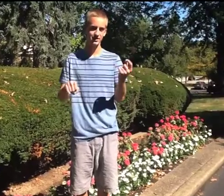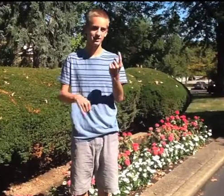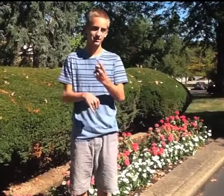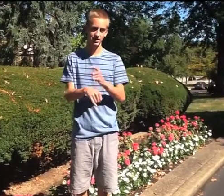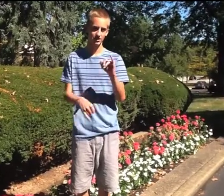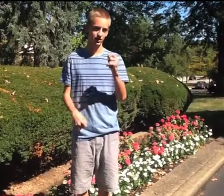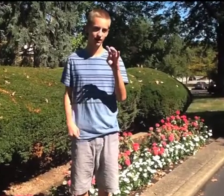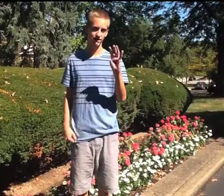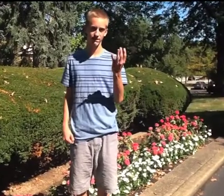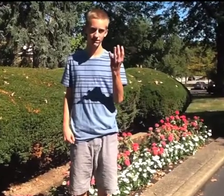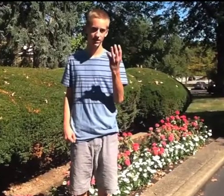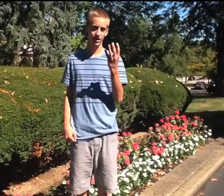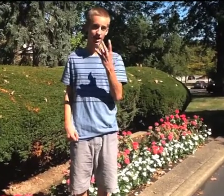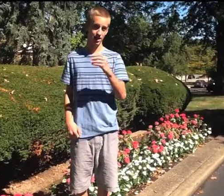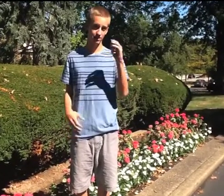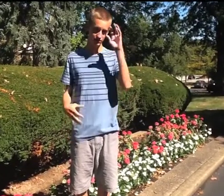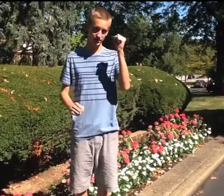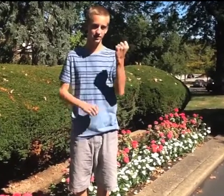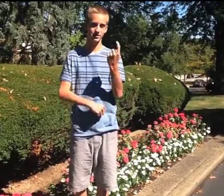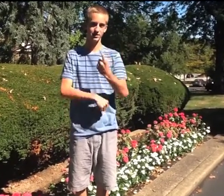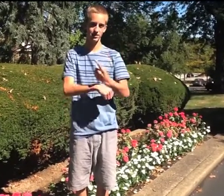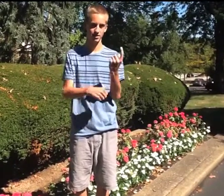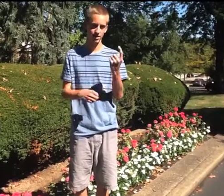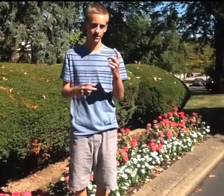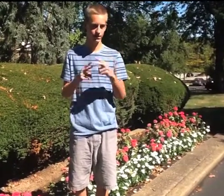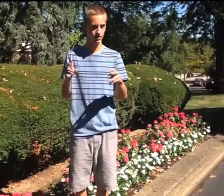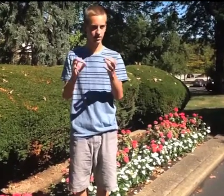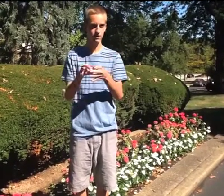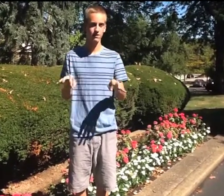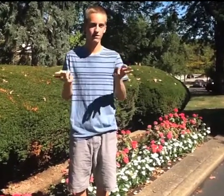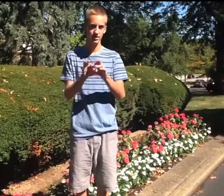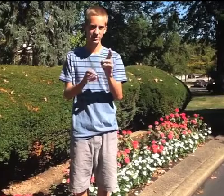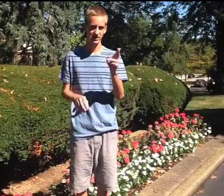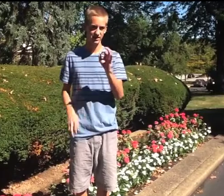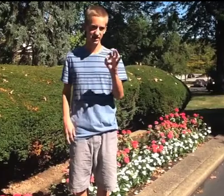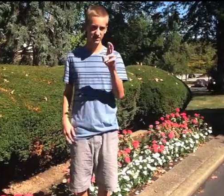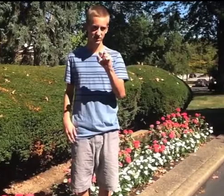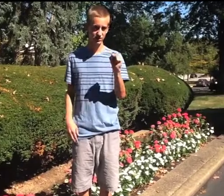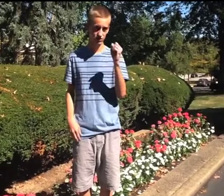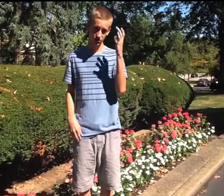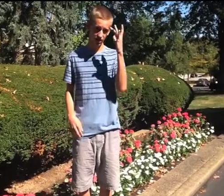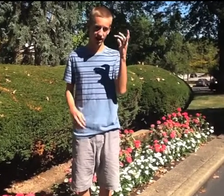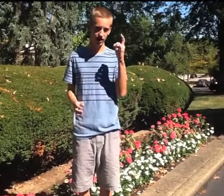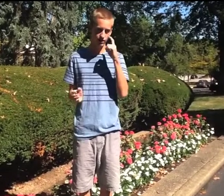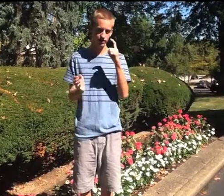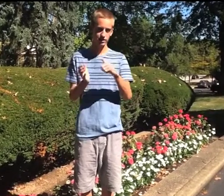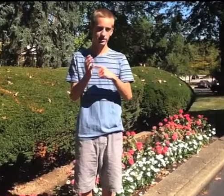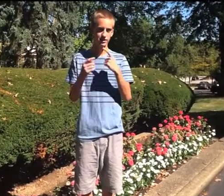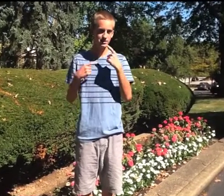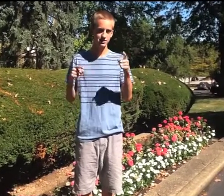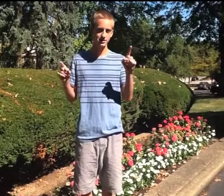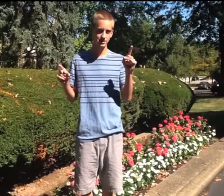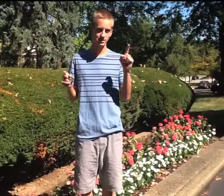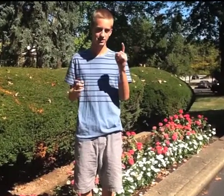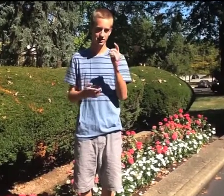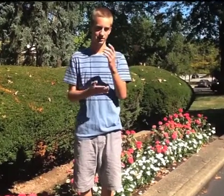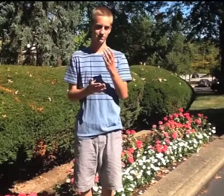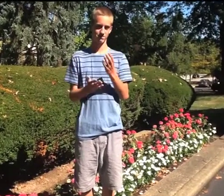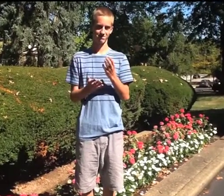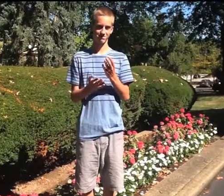Independence Day and President's Day, is an important part of the cultural heritage of the United States of America because it recognizes freedom and rights.